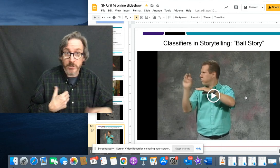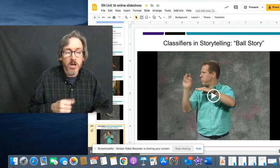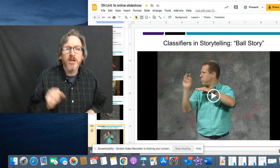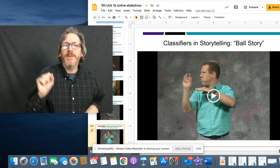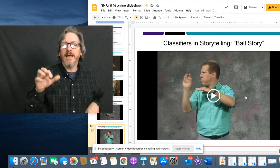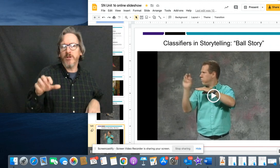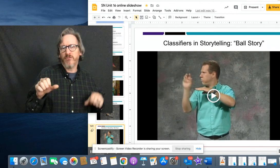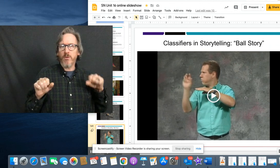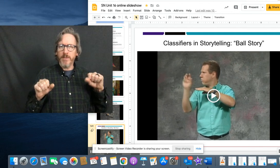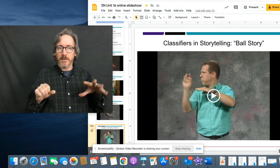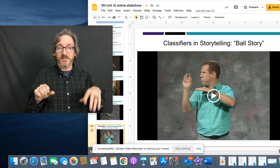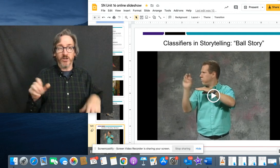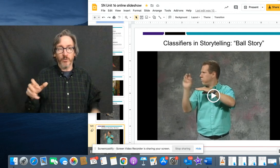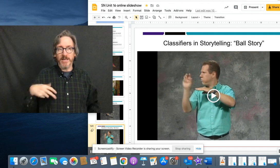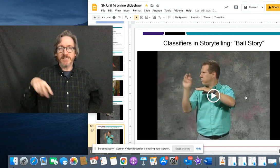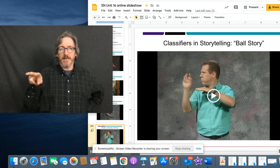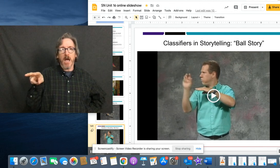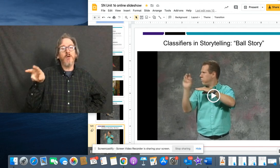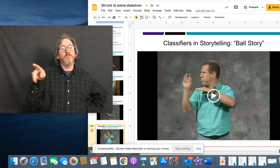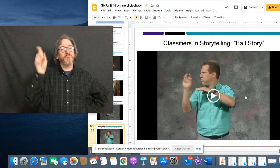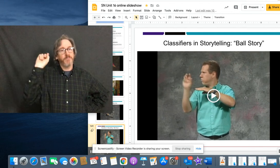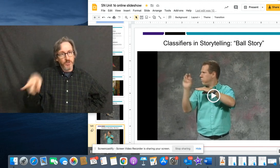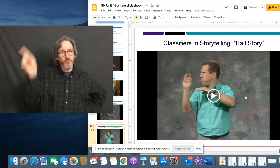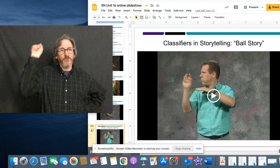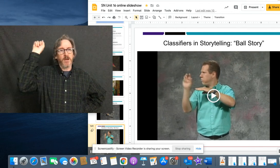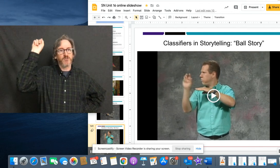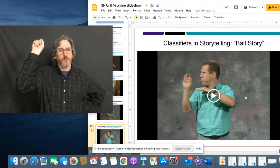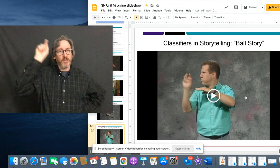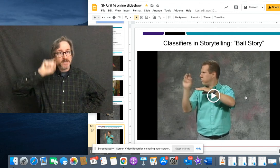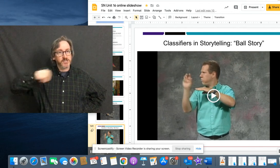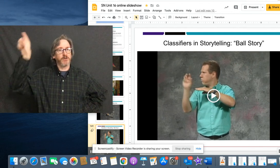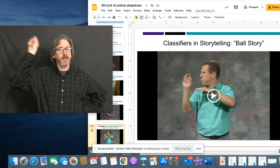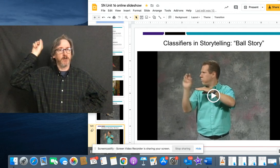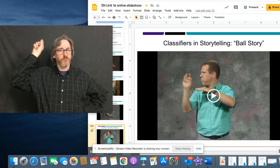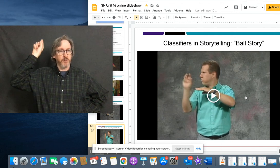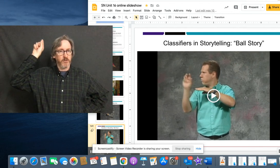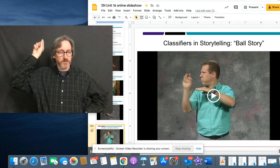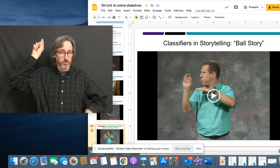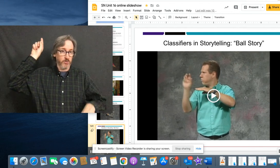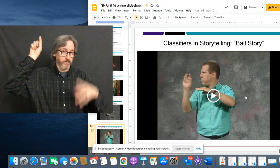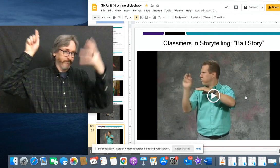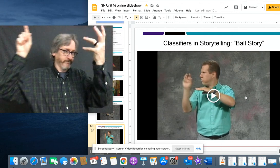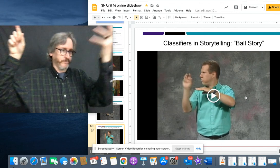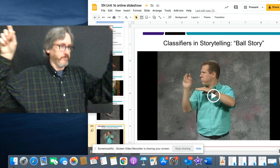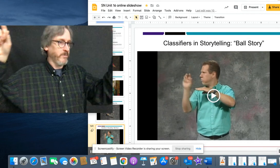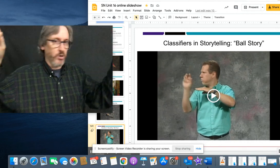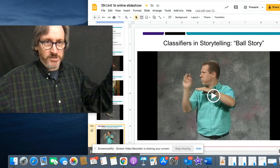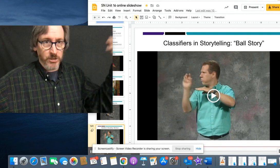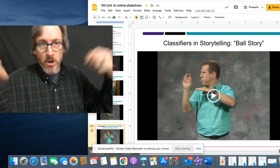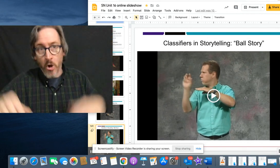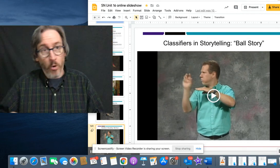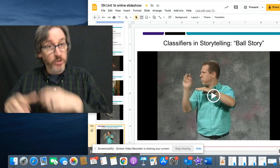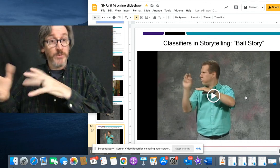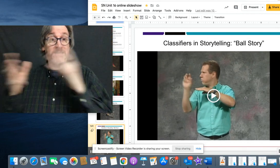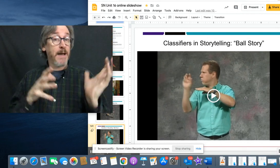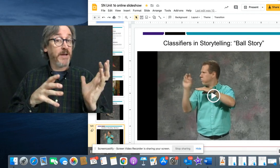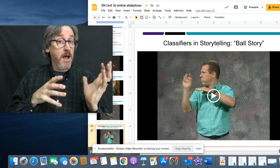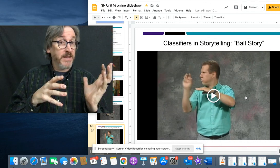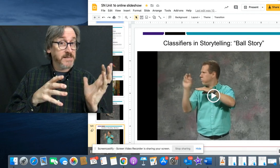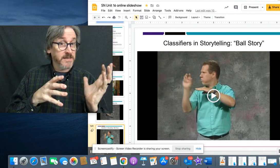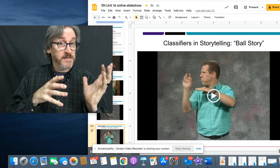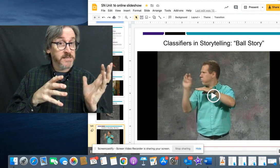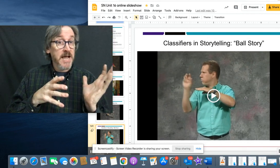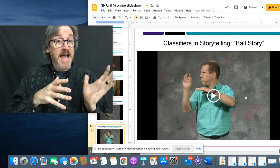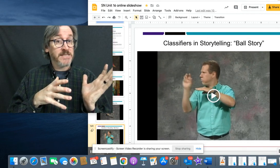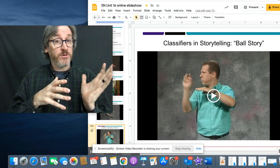a question, being able to throw them in so that we can see, oh, you feel comfortable inserting a rhetorical question, or doing a topic